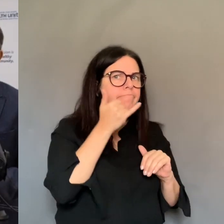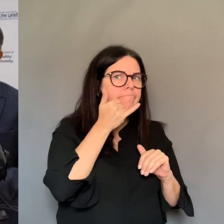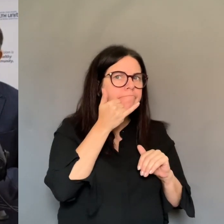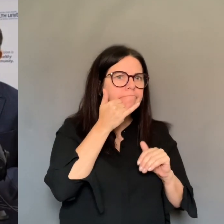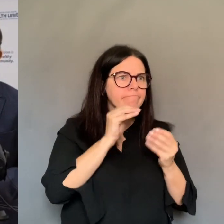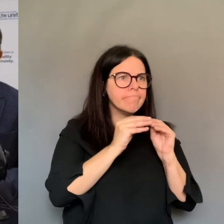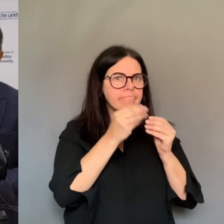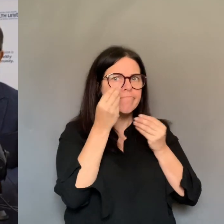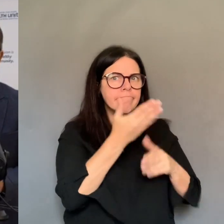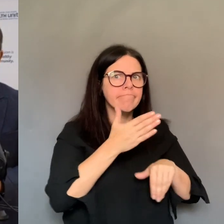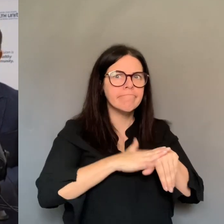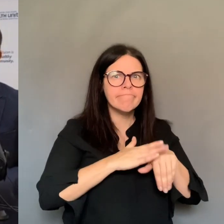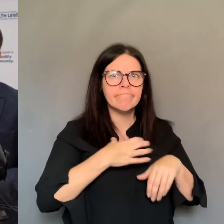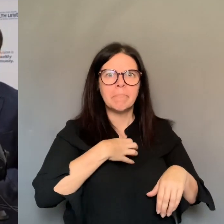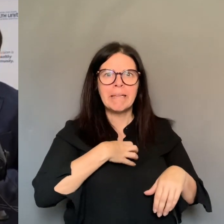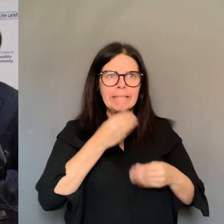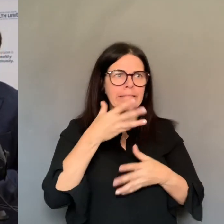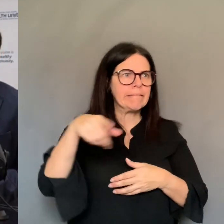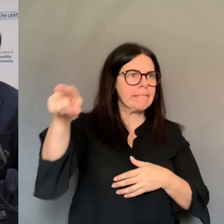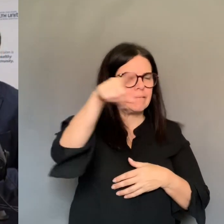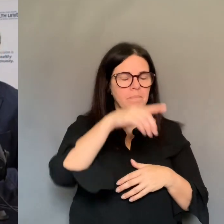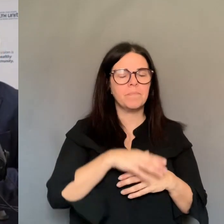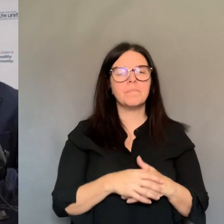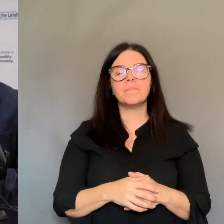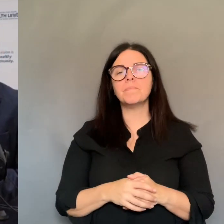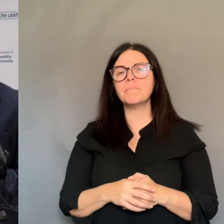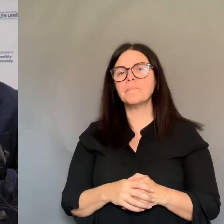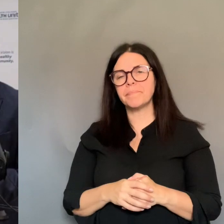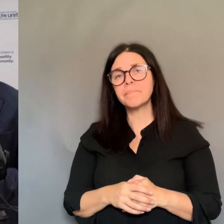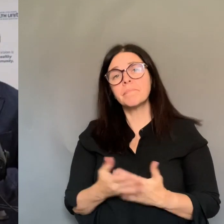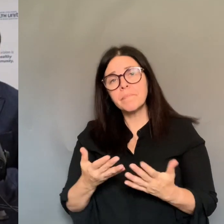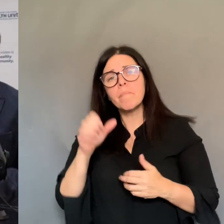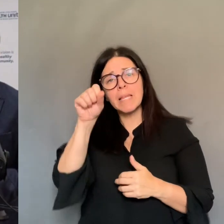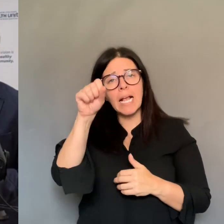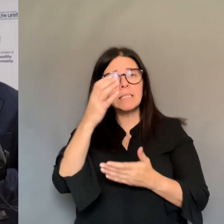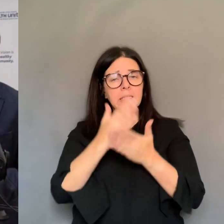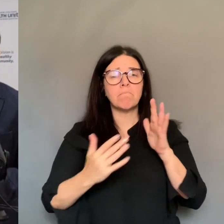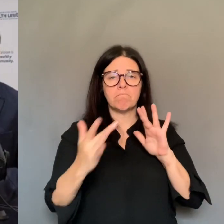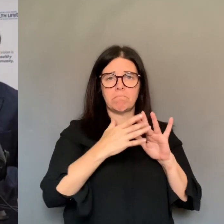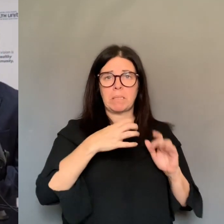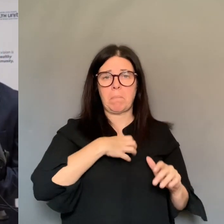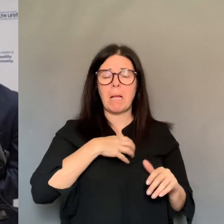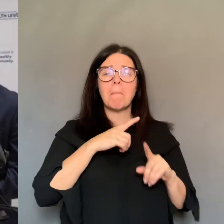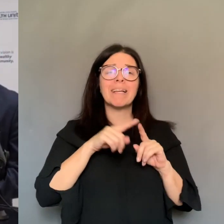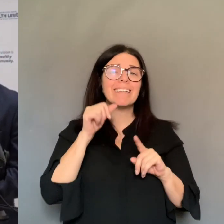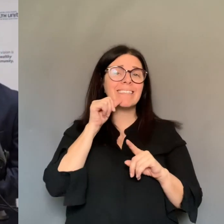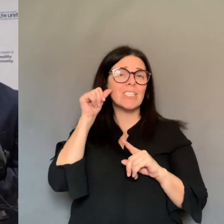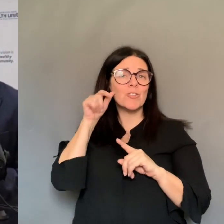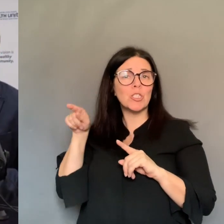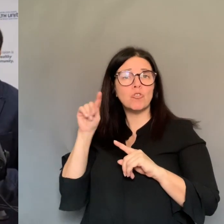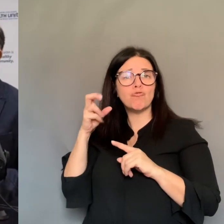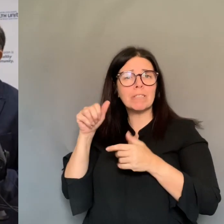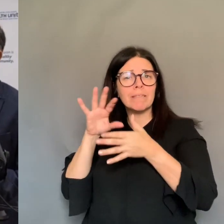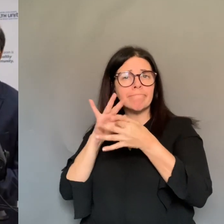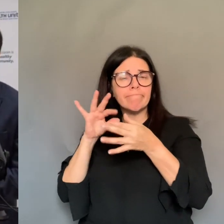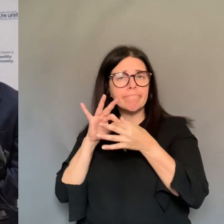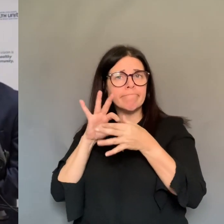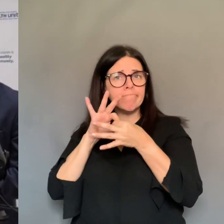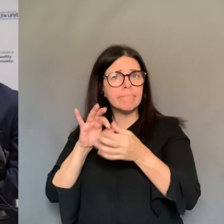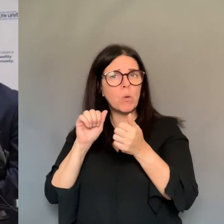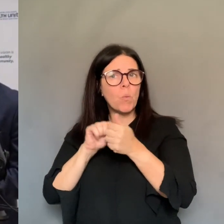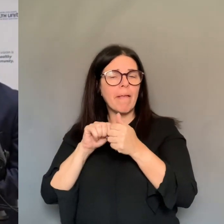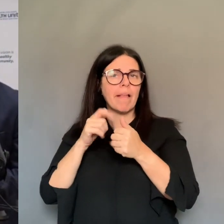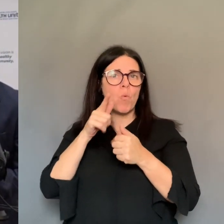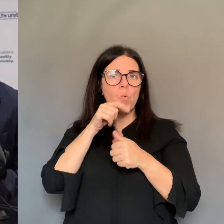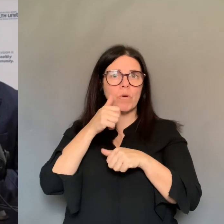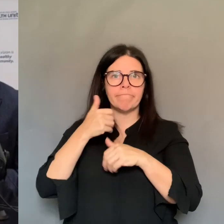details that Theresa mentioned yesterday in terms of the enforcement pieces. So there are certain pieces that public health is following. There are certain pieces that 2-1